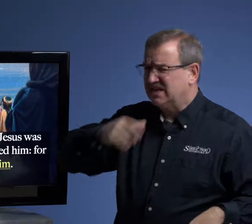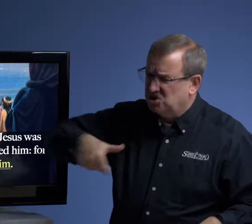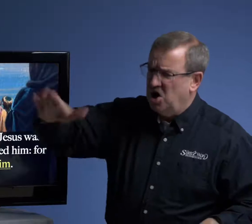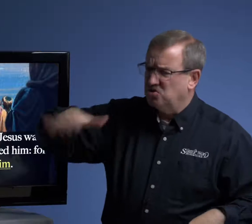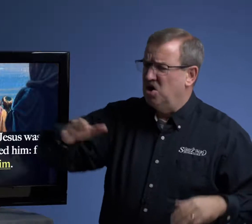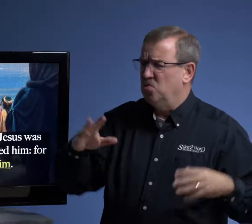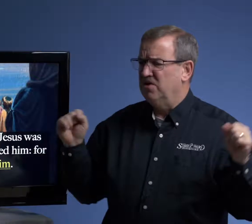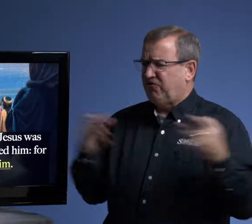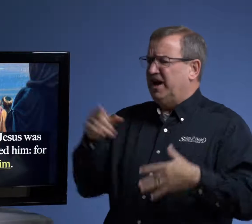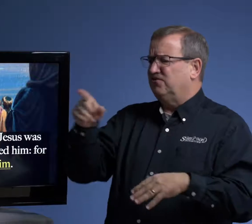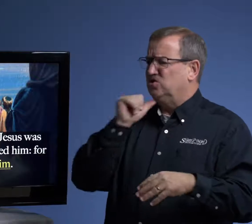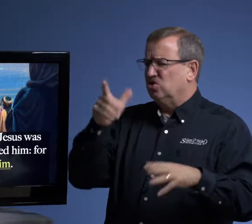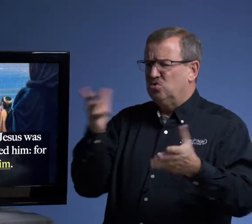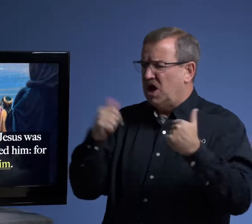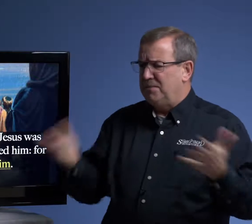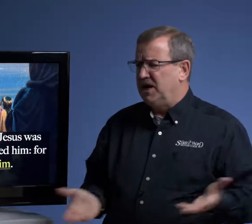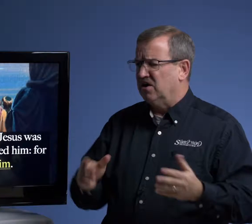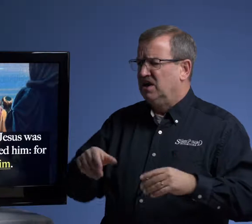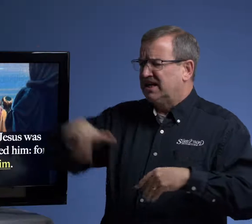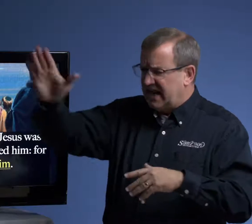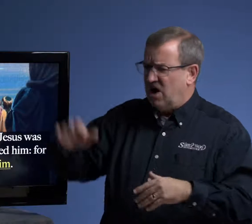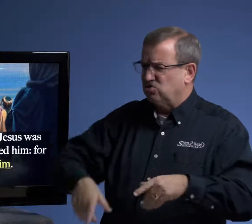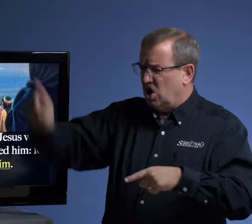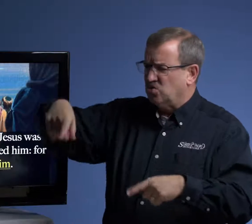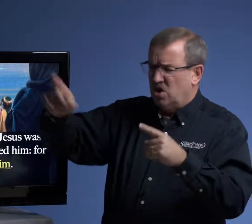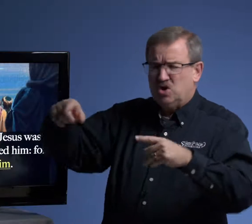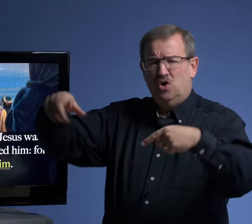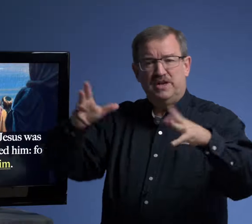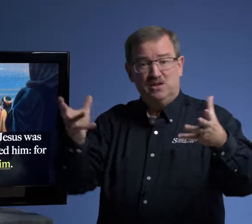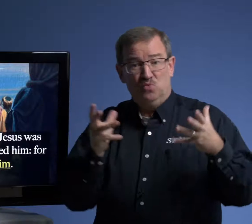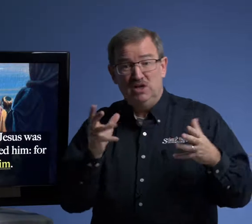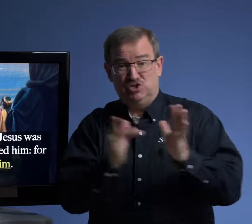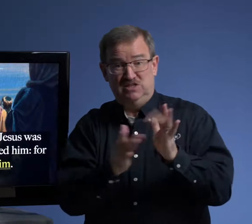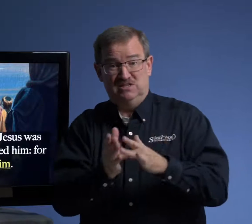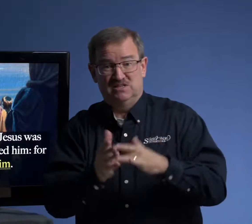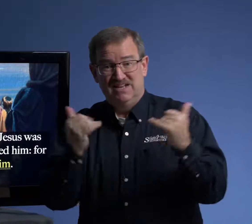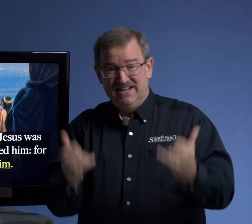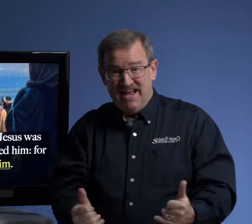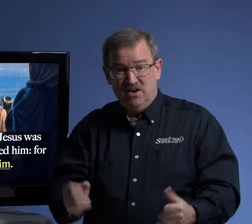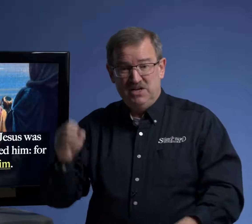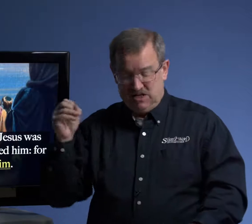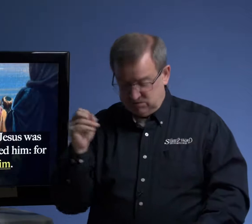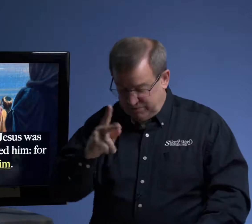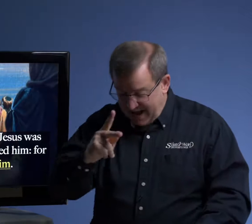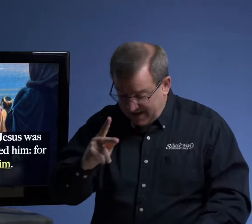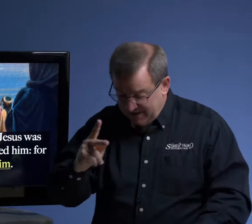said, go, go. We're afraid of you. Don't come here. Get out. Go, go, go. They didn't want Jesus. Now he comes back